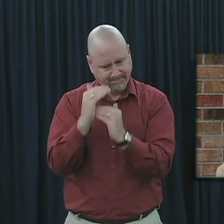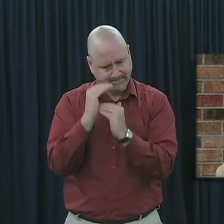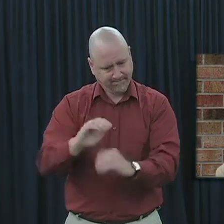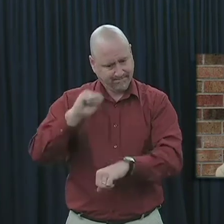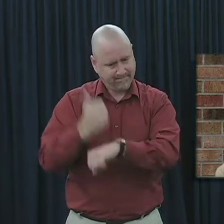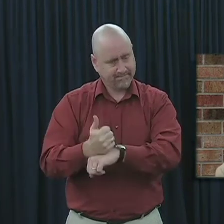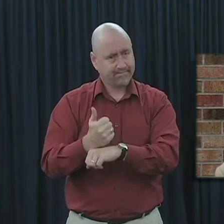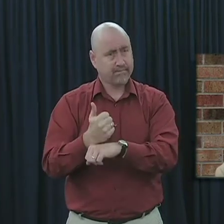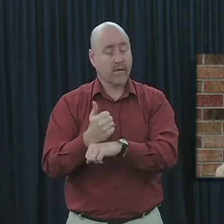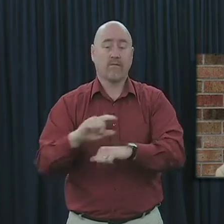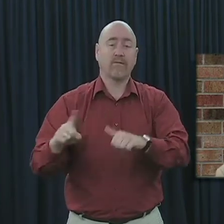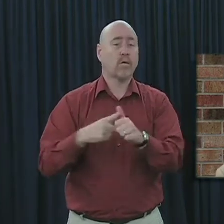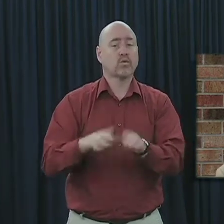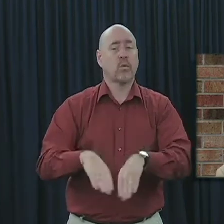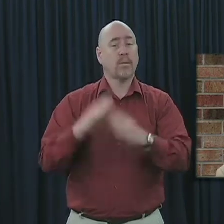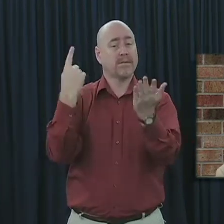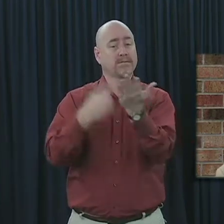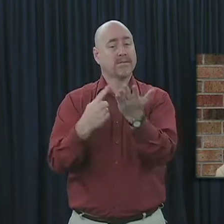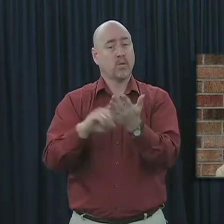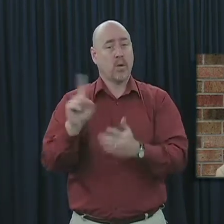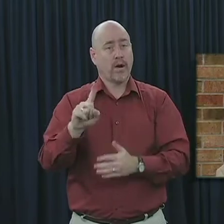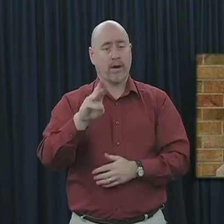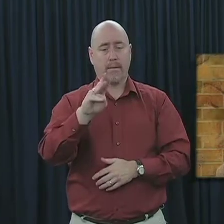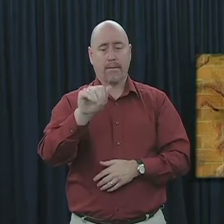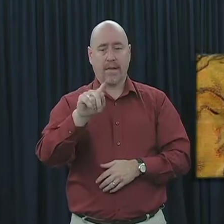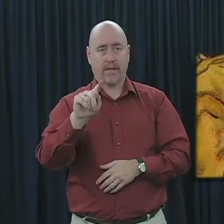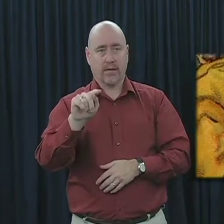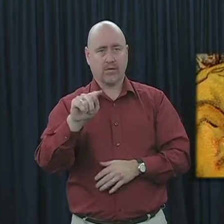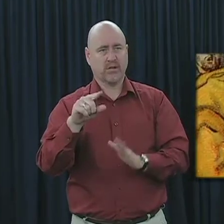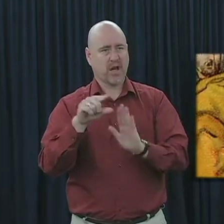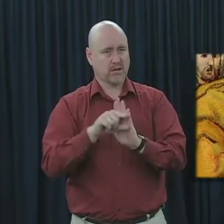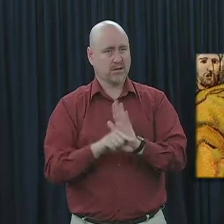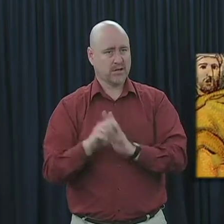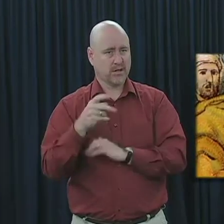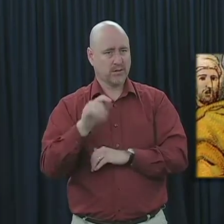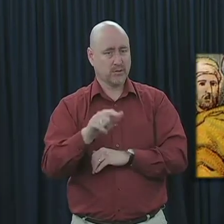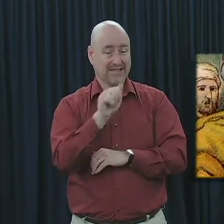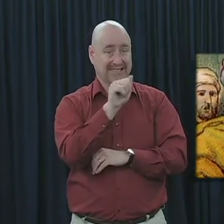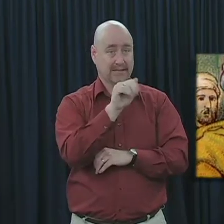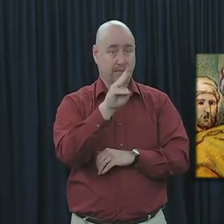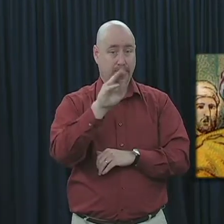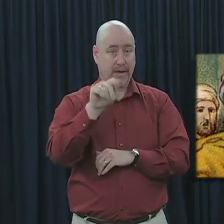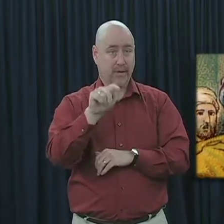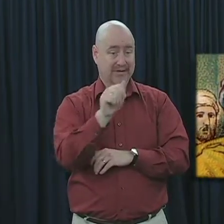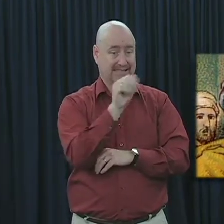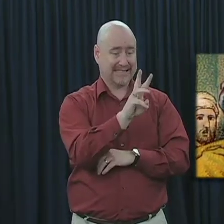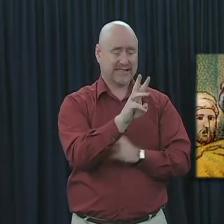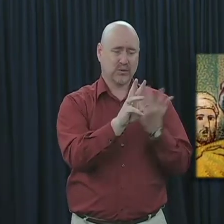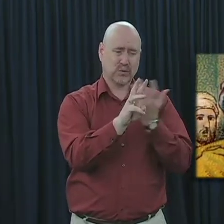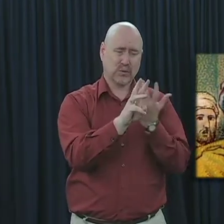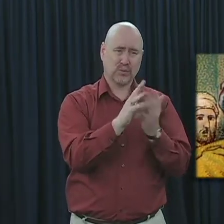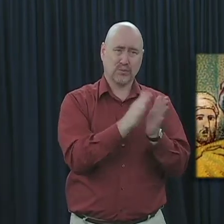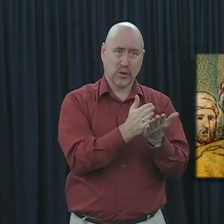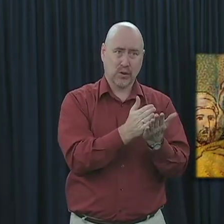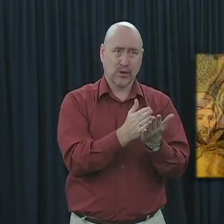mentioned in the Gospel according to Matthew, where in chapter 16 of that great book, we find the Apostle Peter